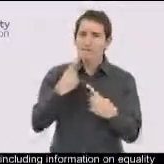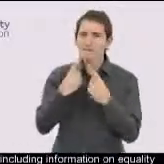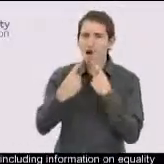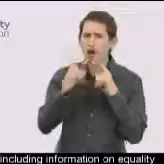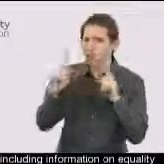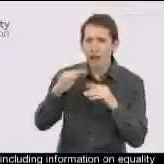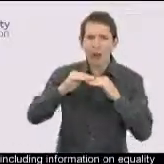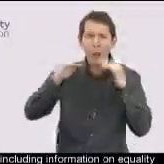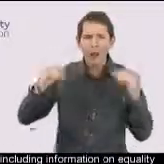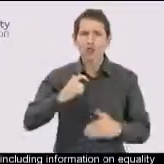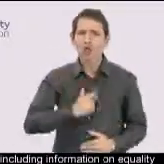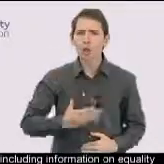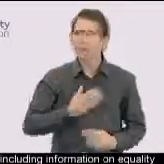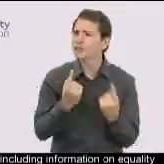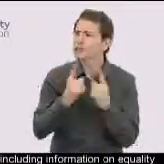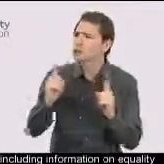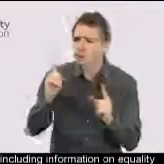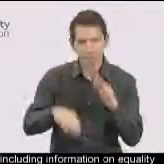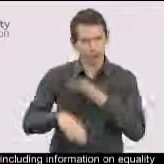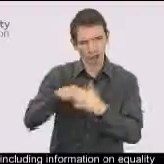on equality and human rights issues.